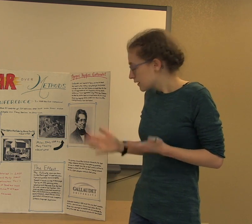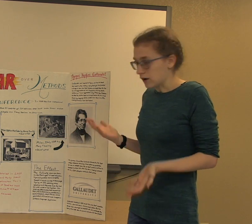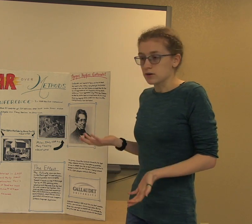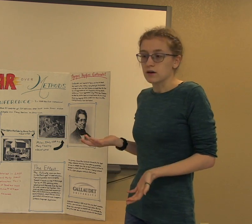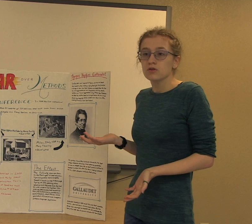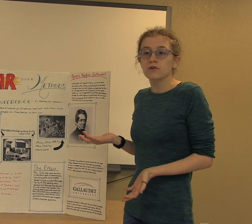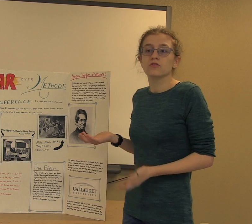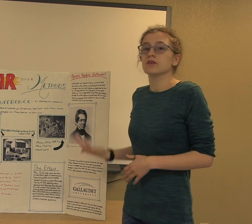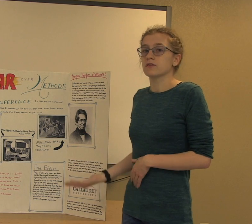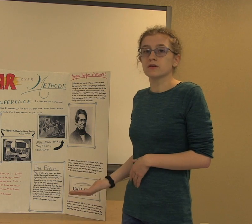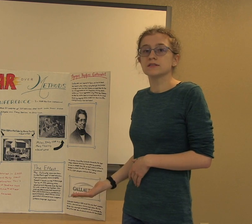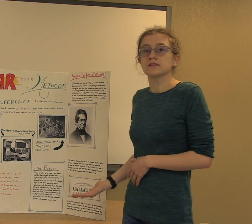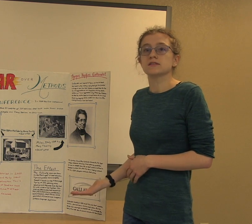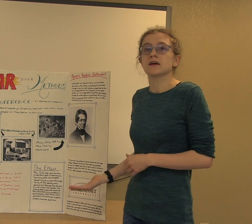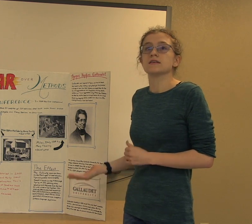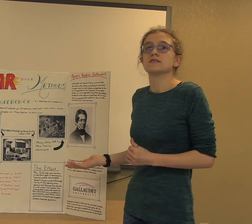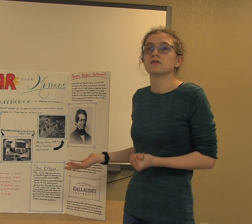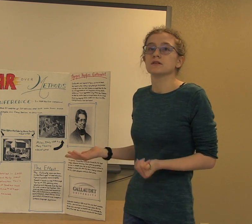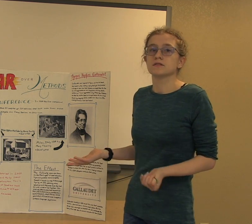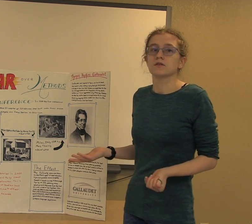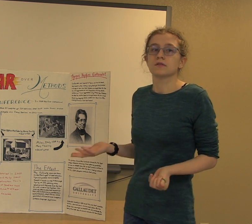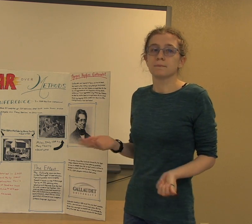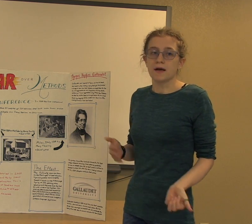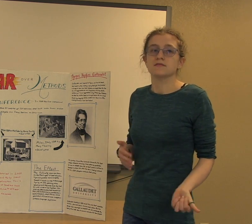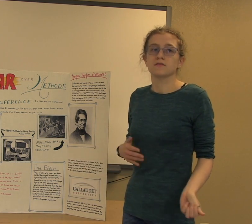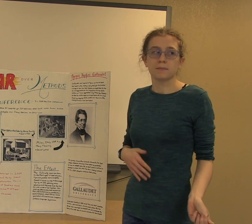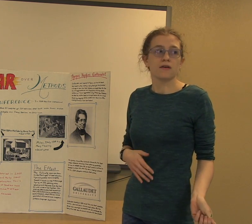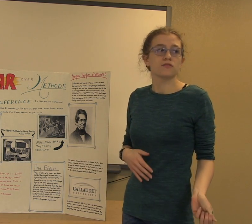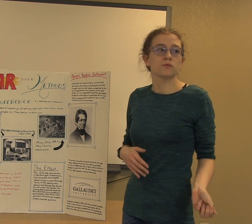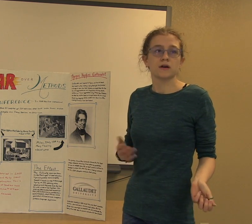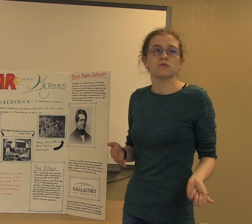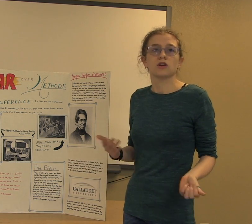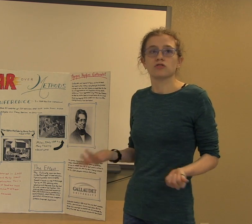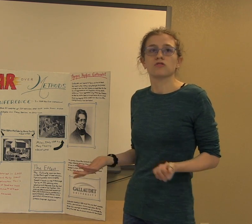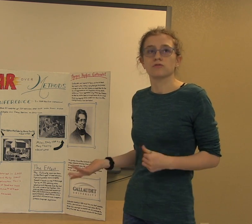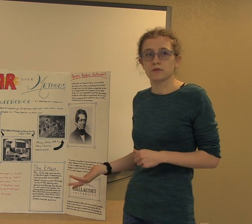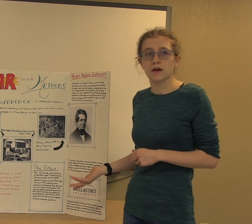Gallaudet University still exists and is still considered the best of the best when it comes to education of the deaf.